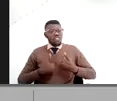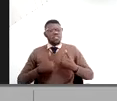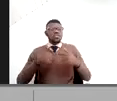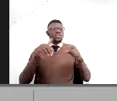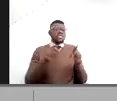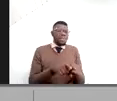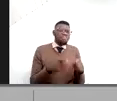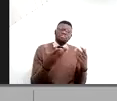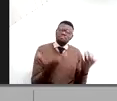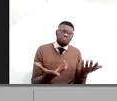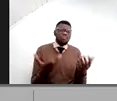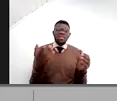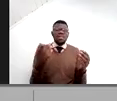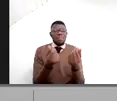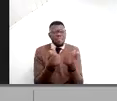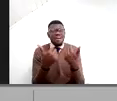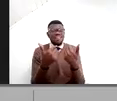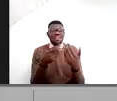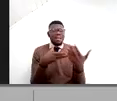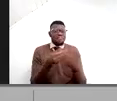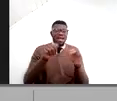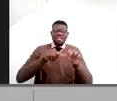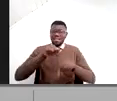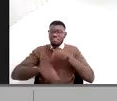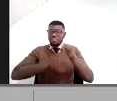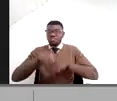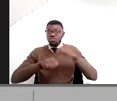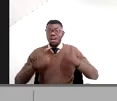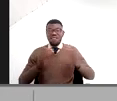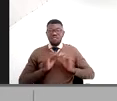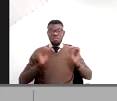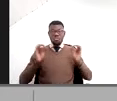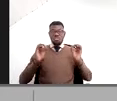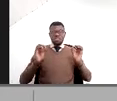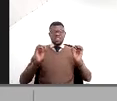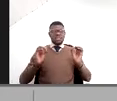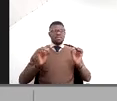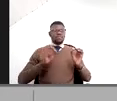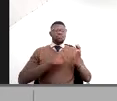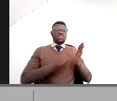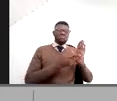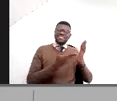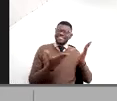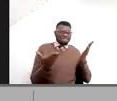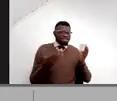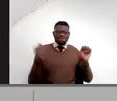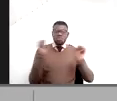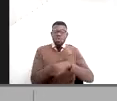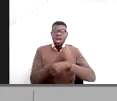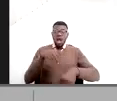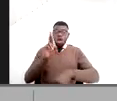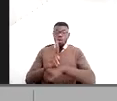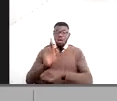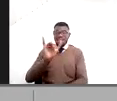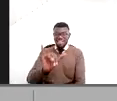not having the money to buy a bicycle, you will not get away with this as an excuse for